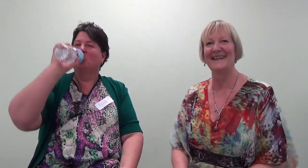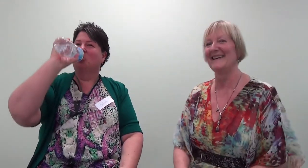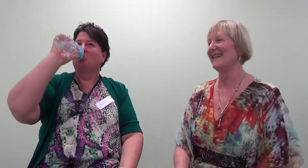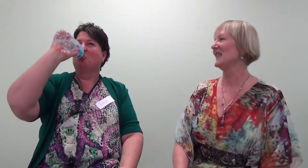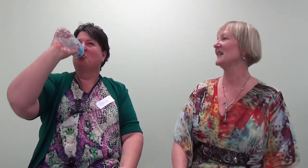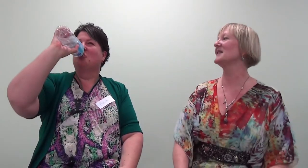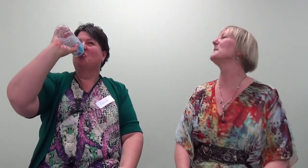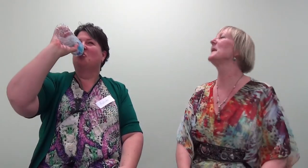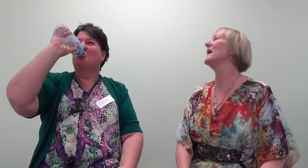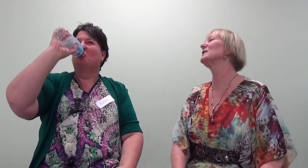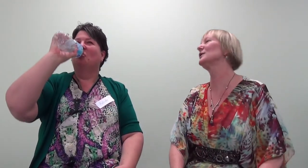That's compassion.